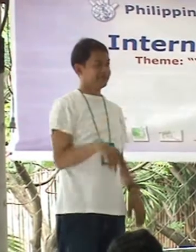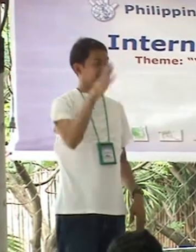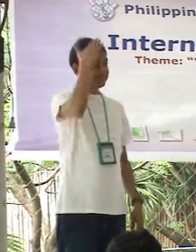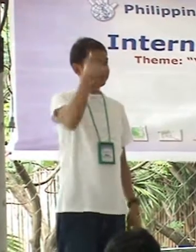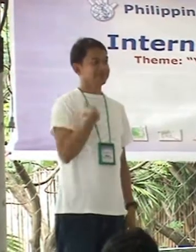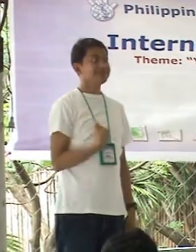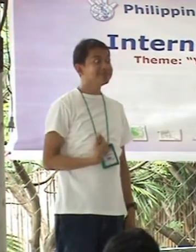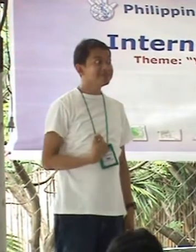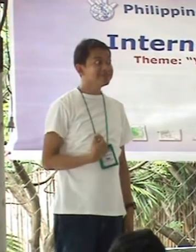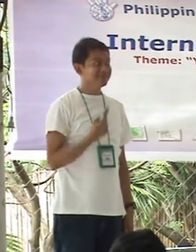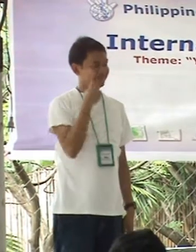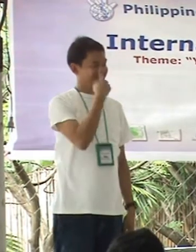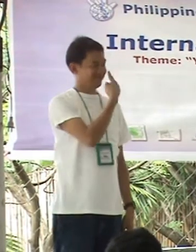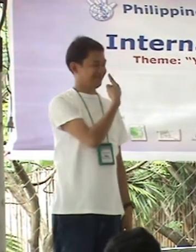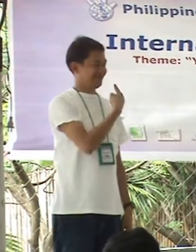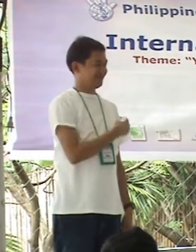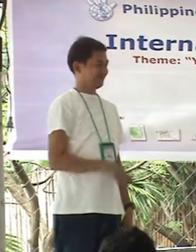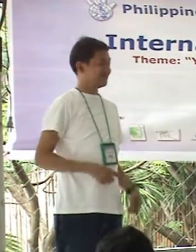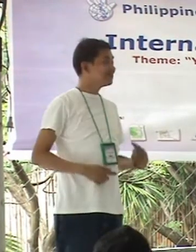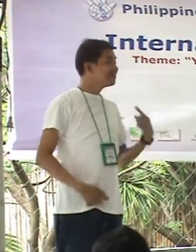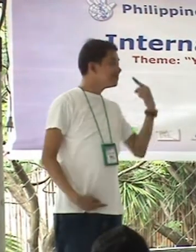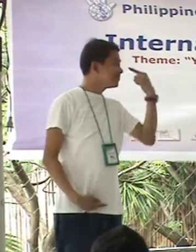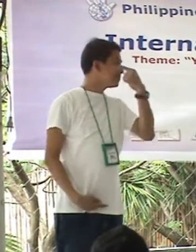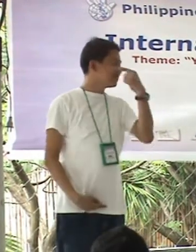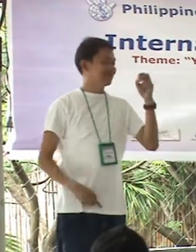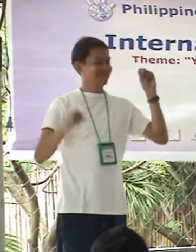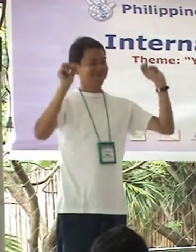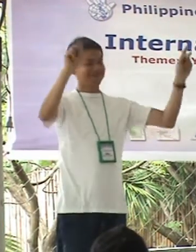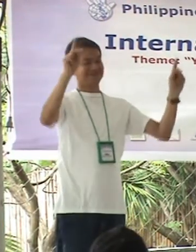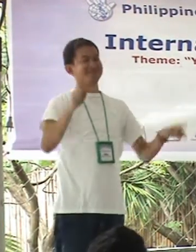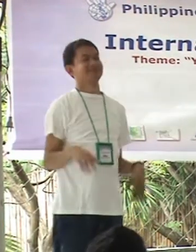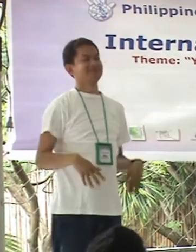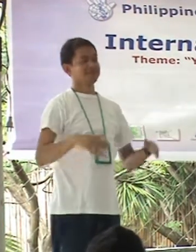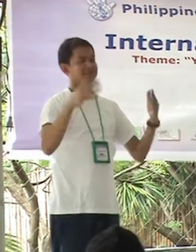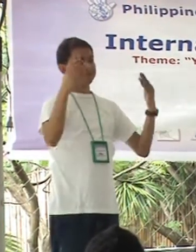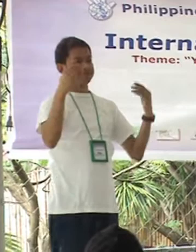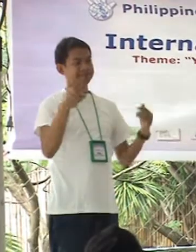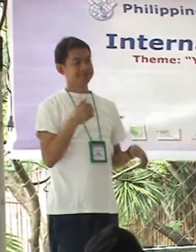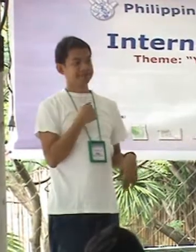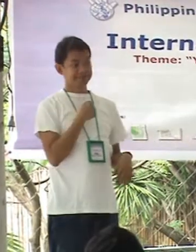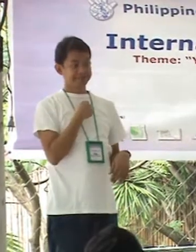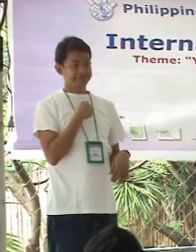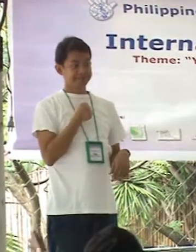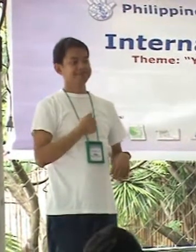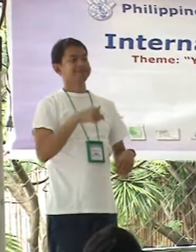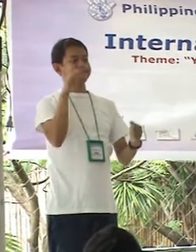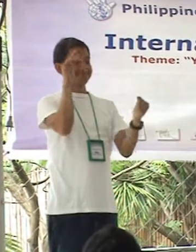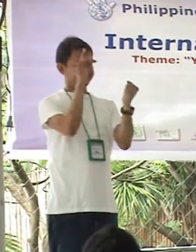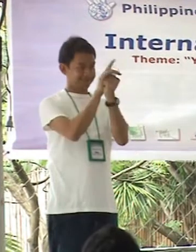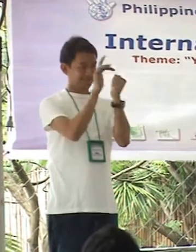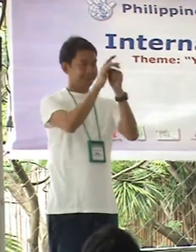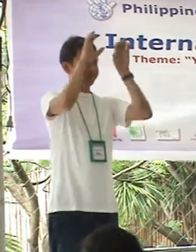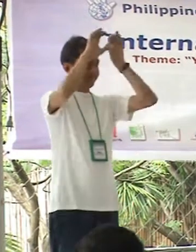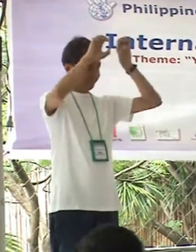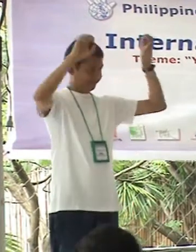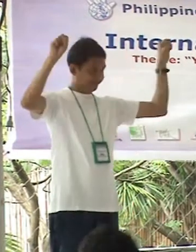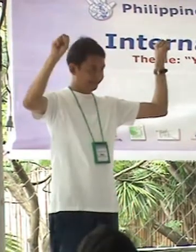senyos na pangalan. O, ayan. Kasi malaki ang mata ko. Kaya ganyan ang senyos na pangalan ko. Okay? So itong